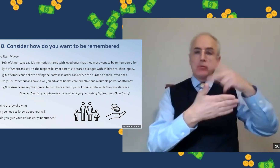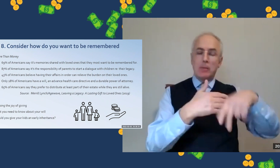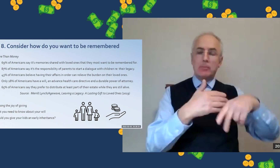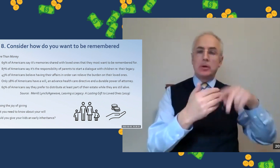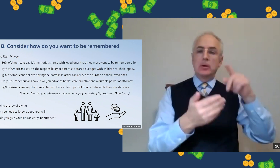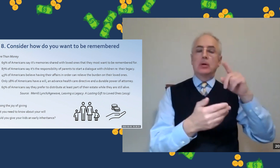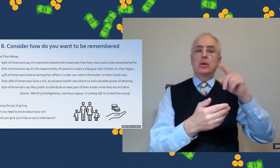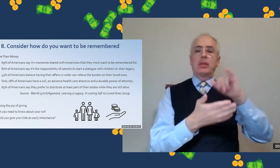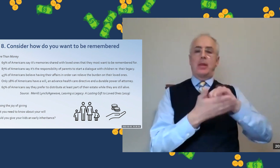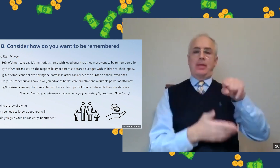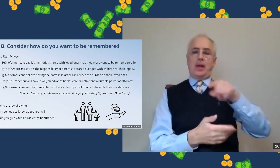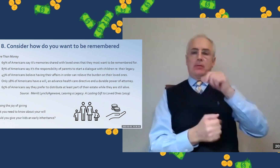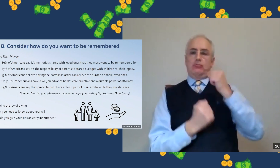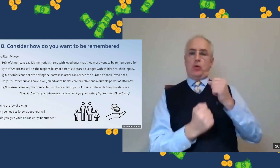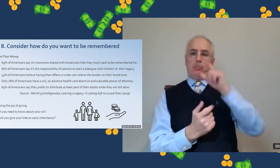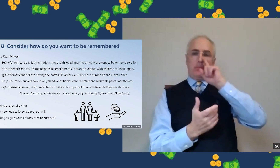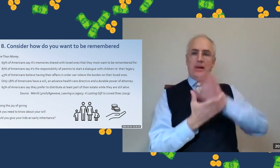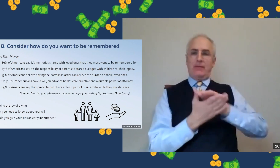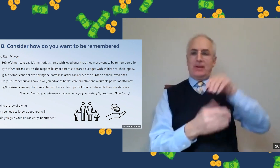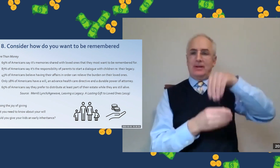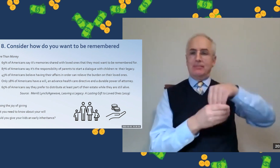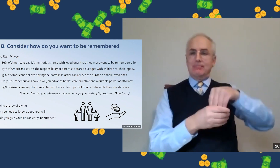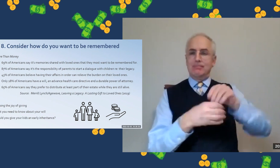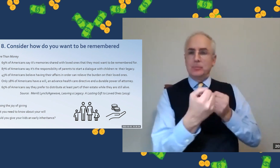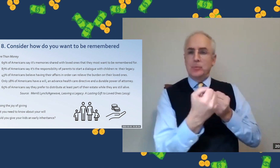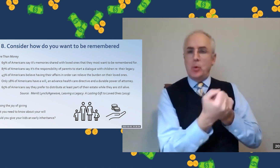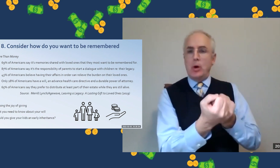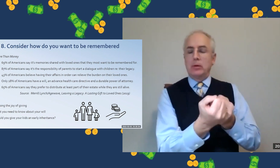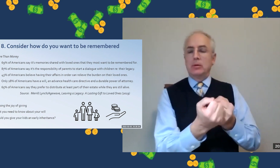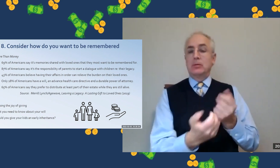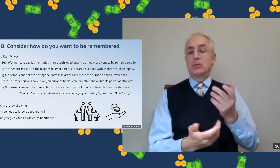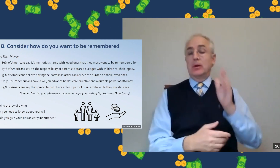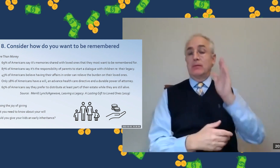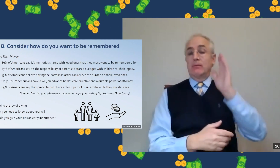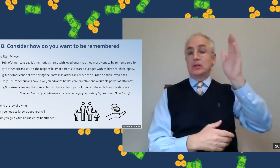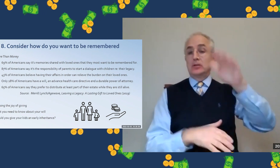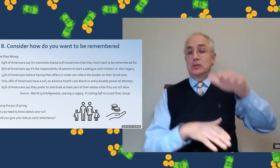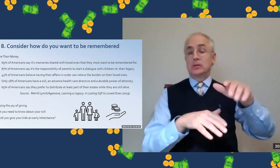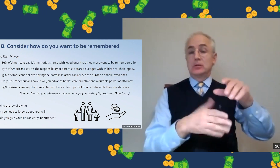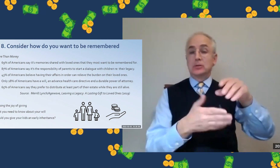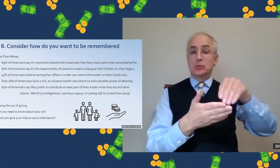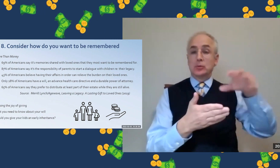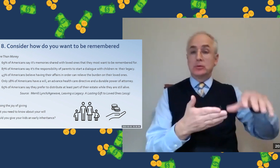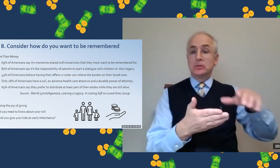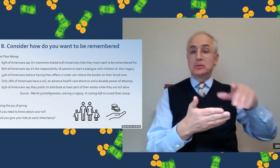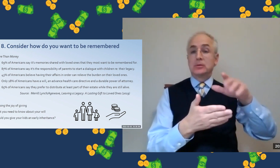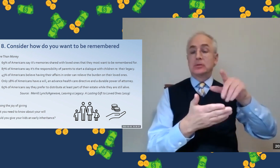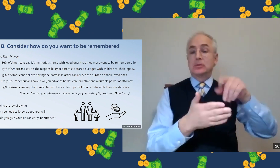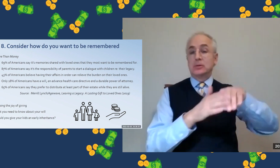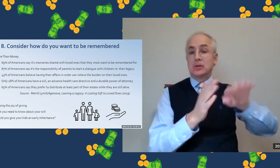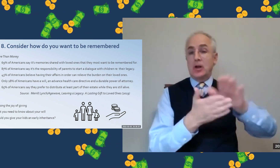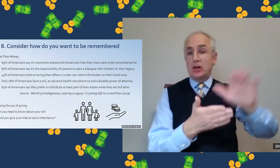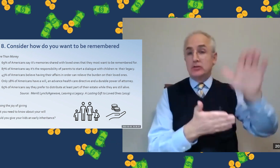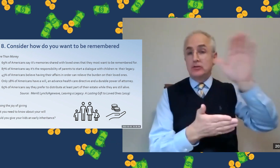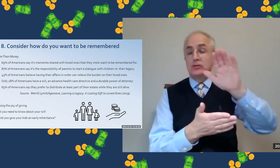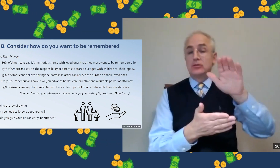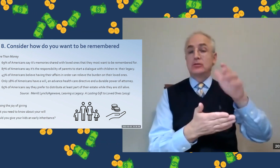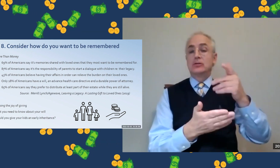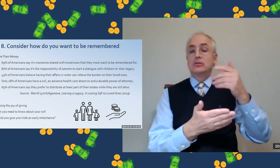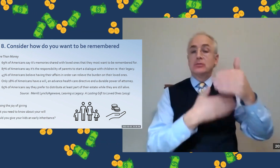their name or a program that they strongly believe in to support future students who are going